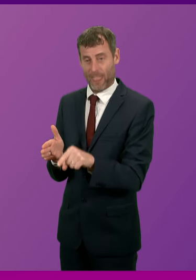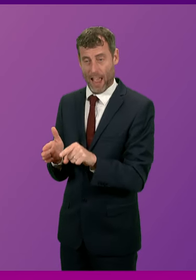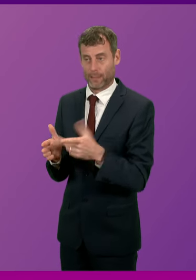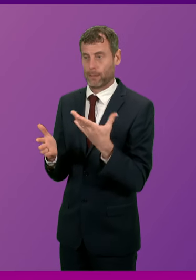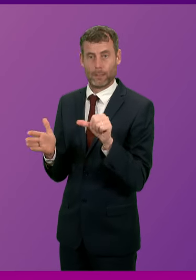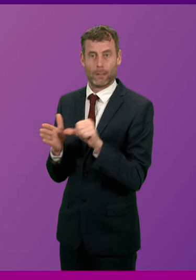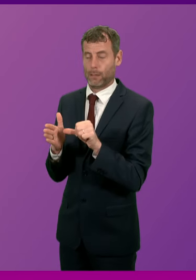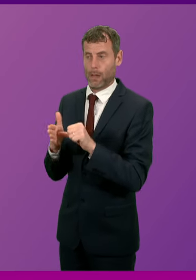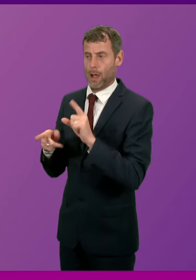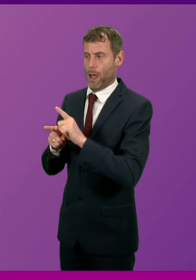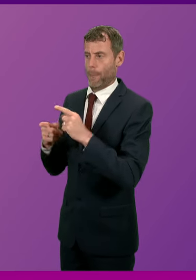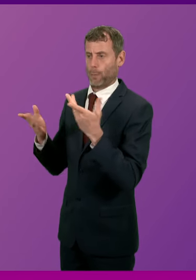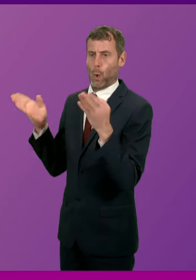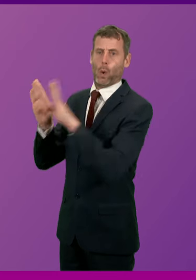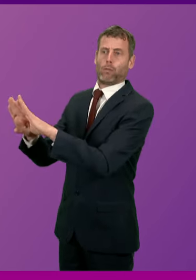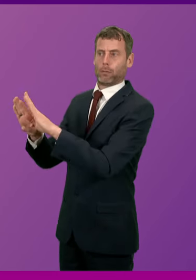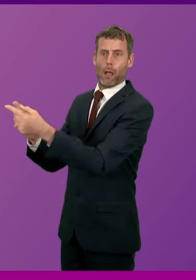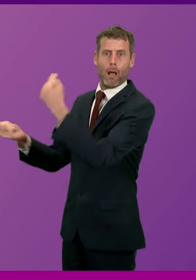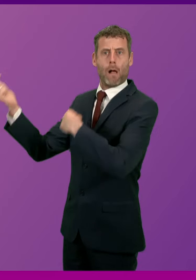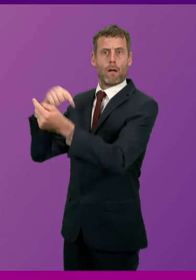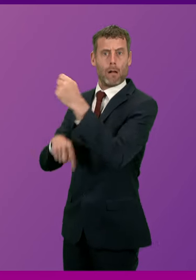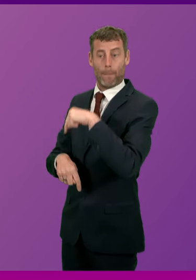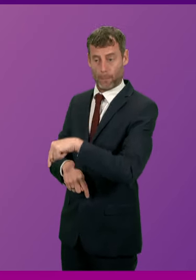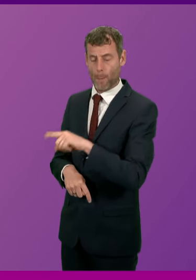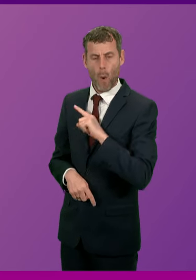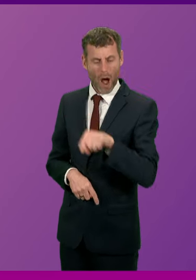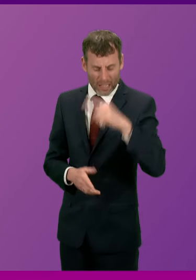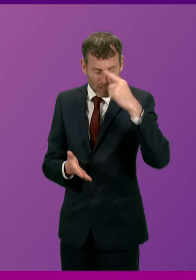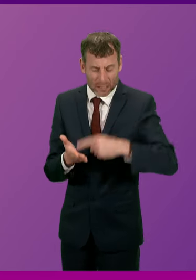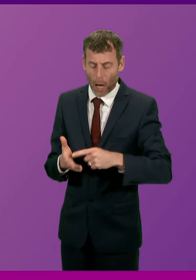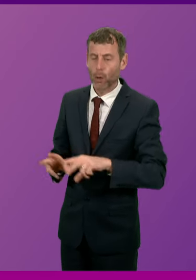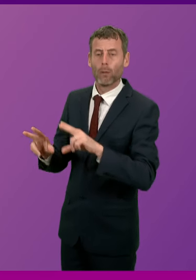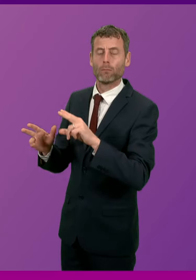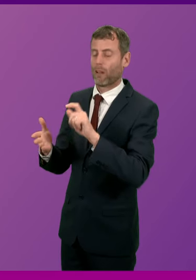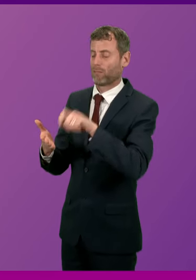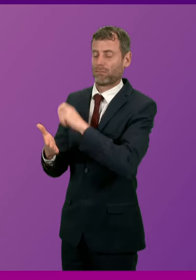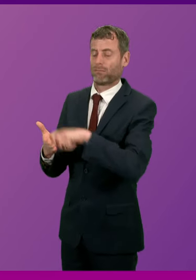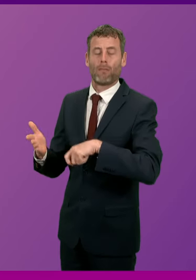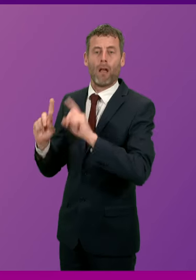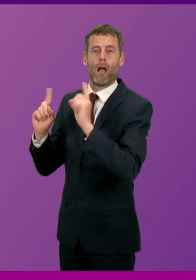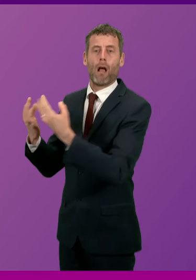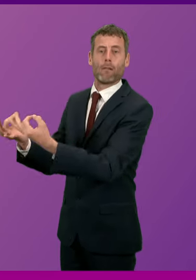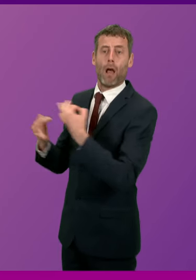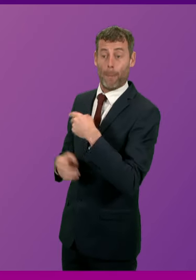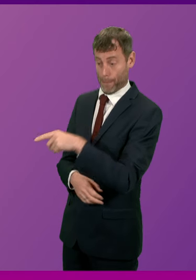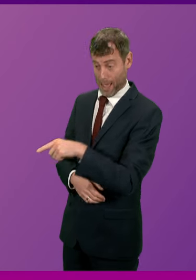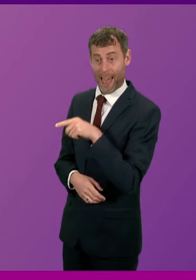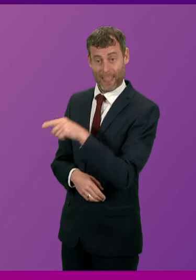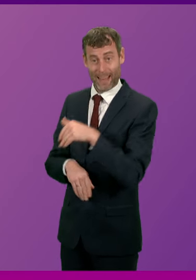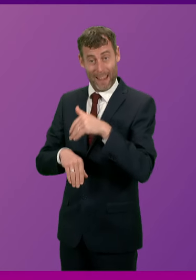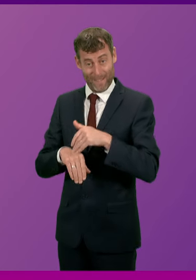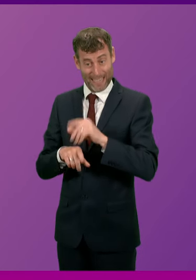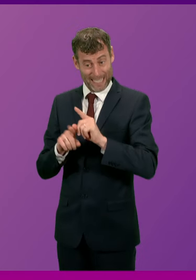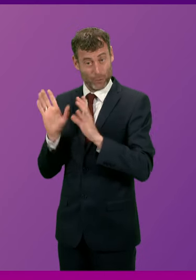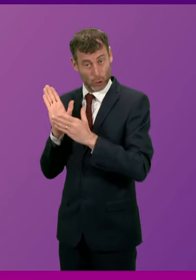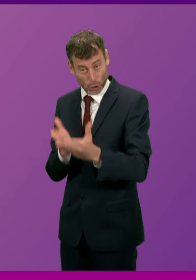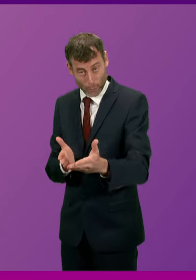It is wrong that these changes have been driven by arbitrary decisions to reduce numbers rather than the needs of our public services and communities.